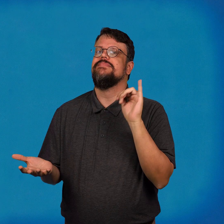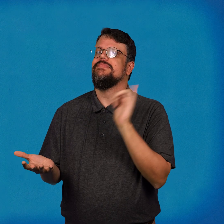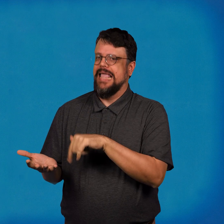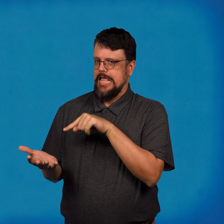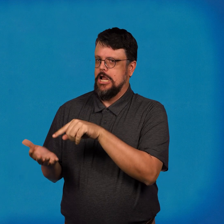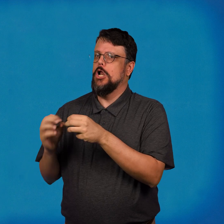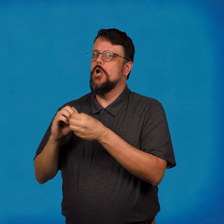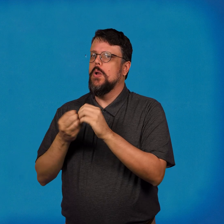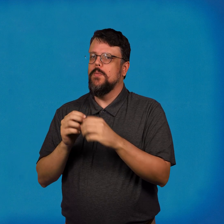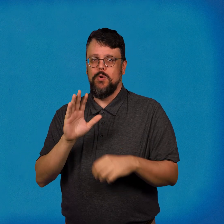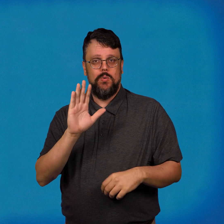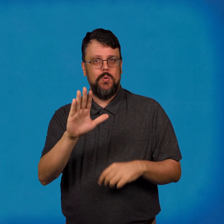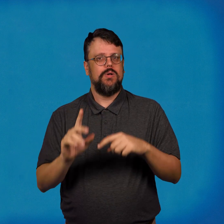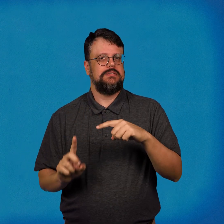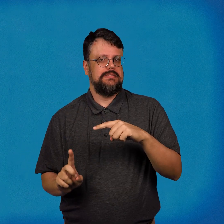That number is your denominator.